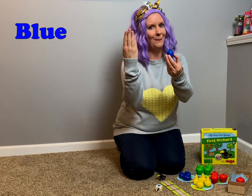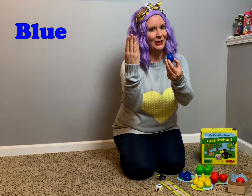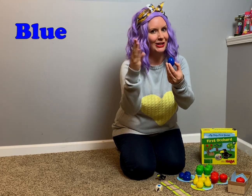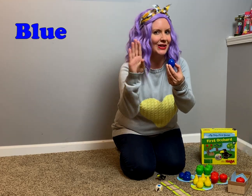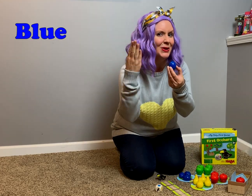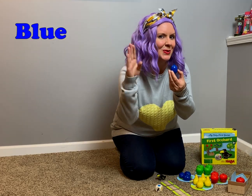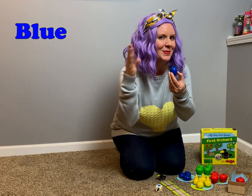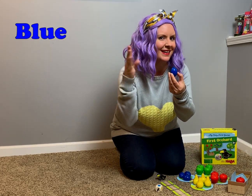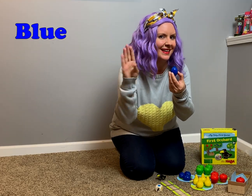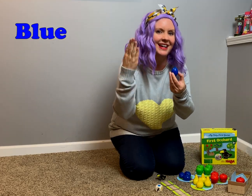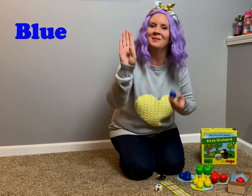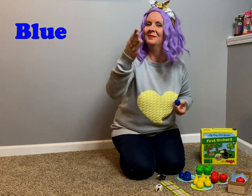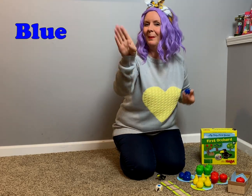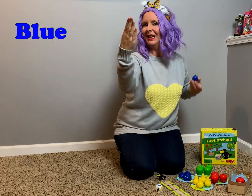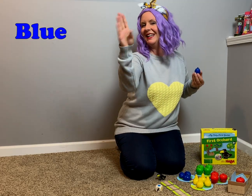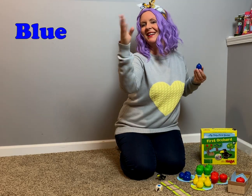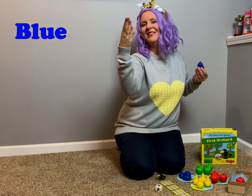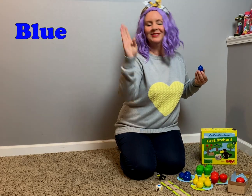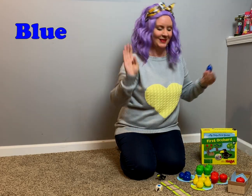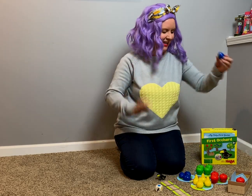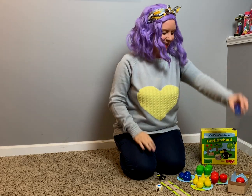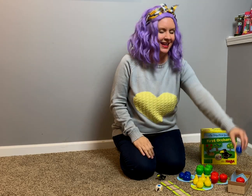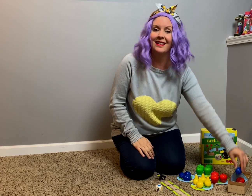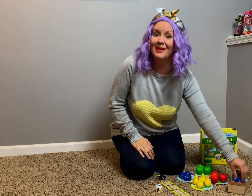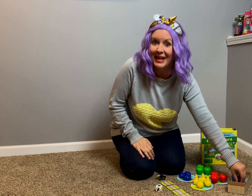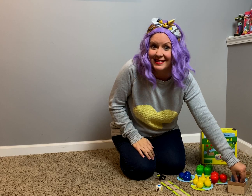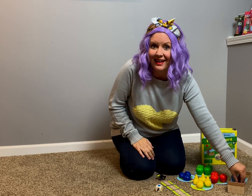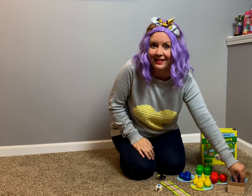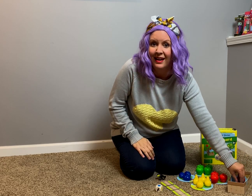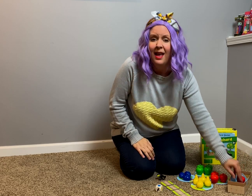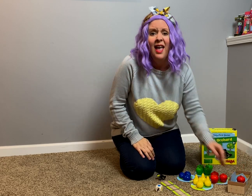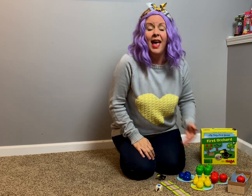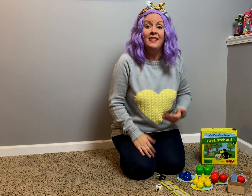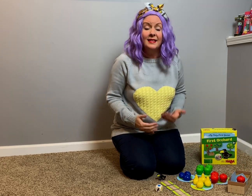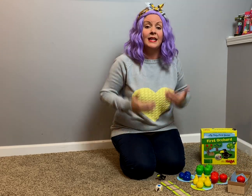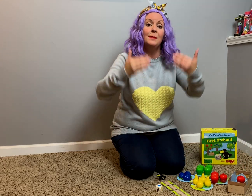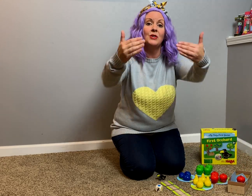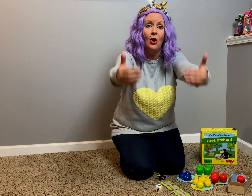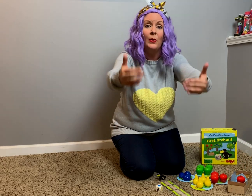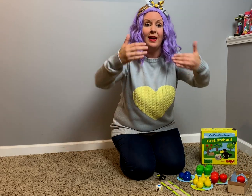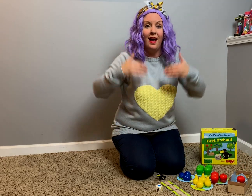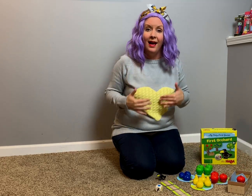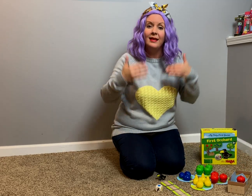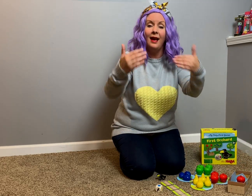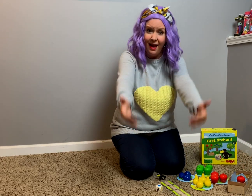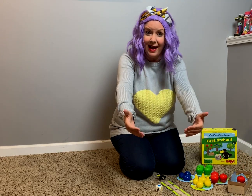blueberry, blue, in the basket. And this keeps going on and on